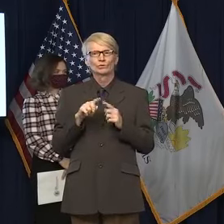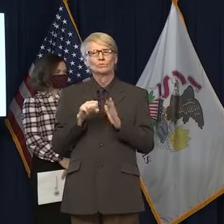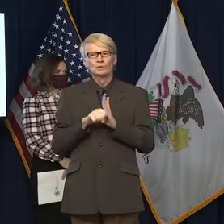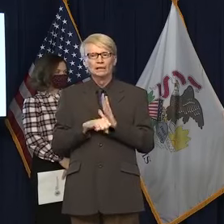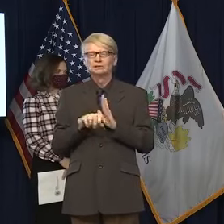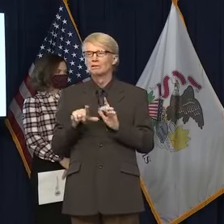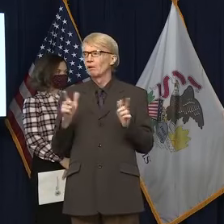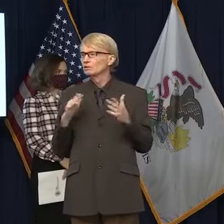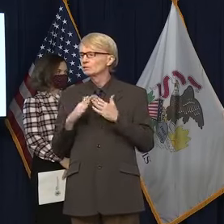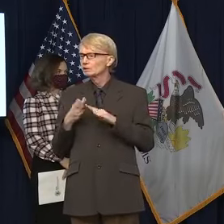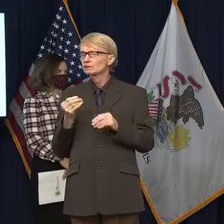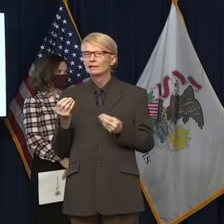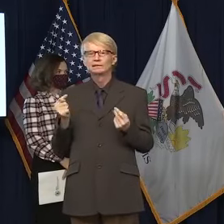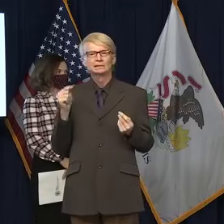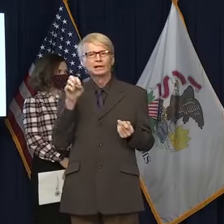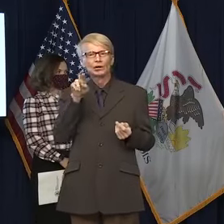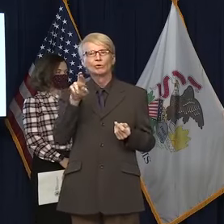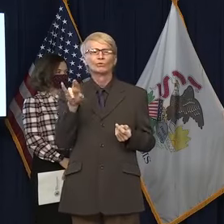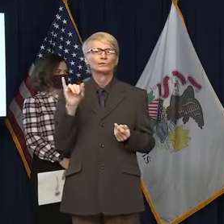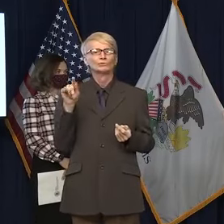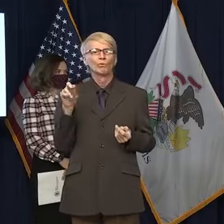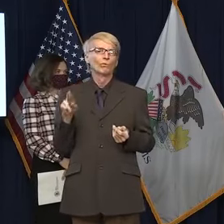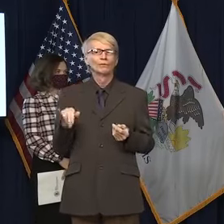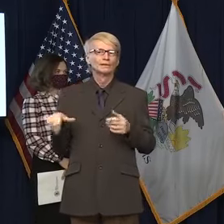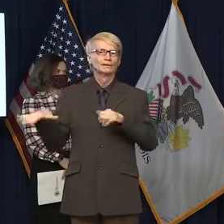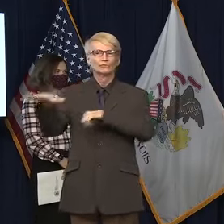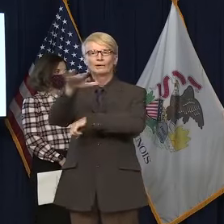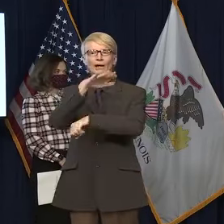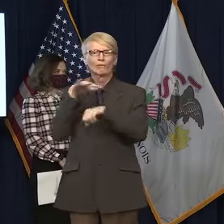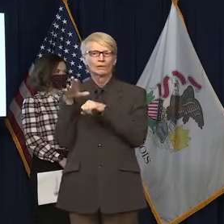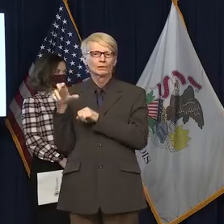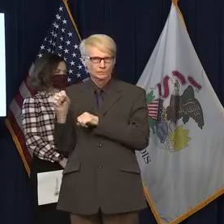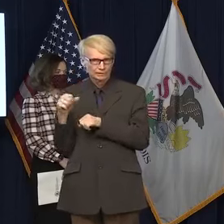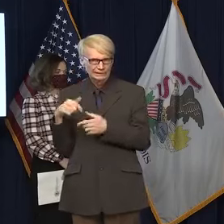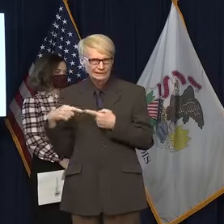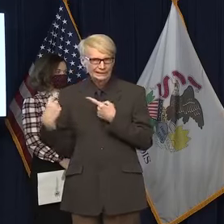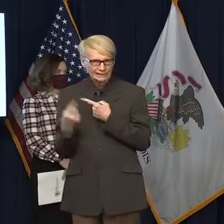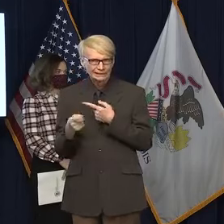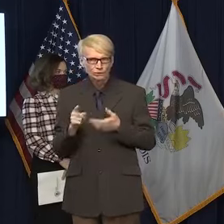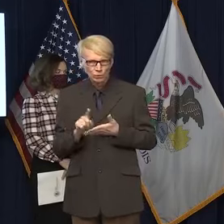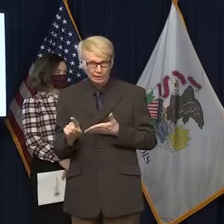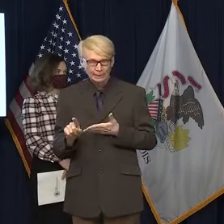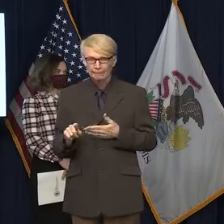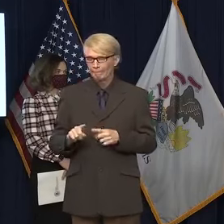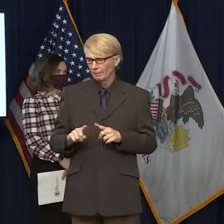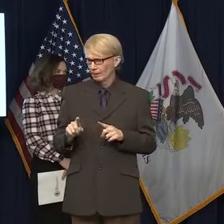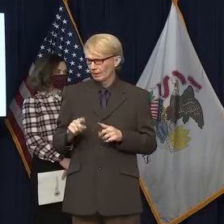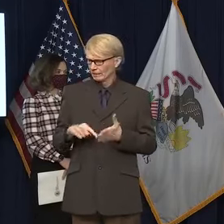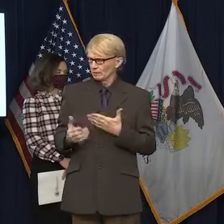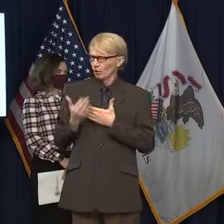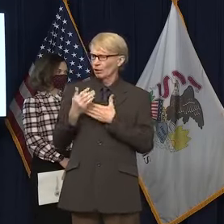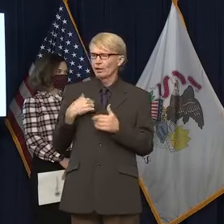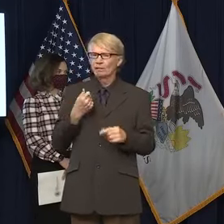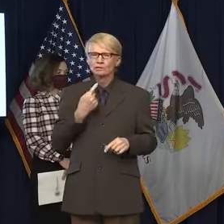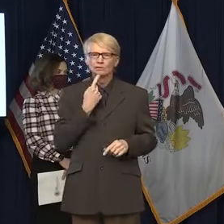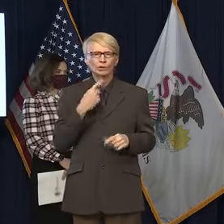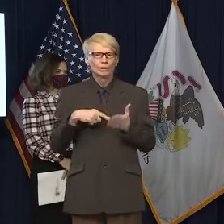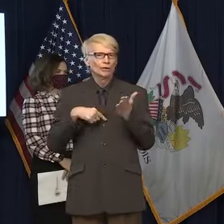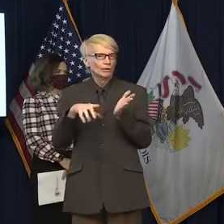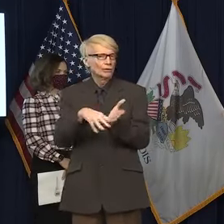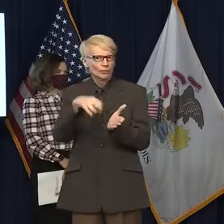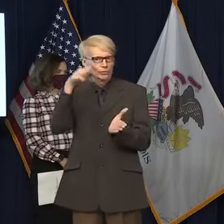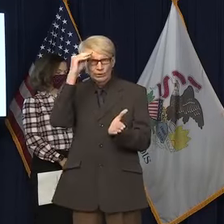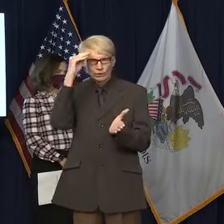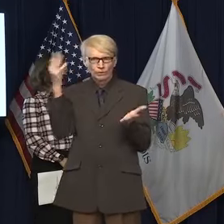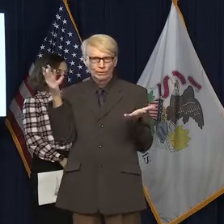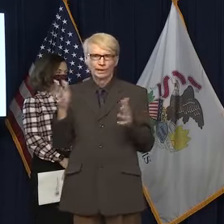cities, and territories across the country next week. However, as of this morning, I'm disappointed to learn that the U